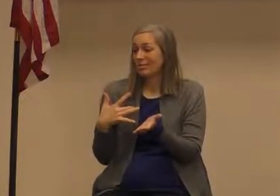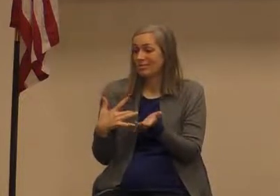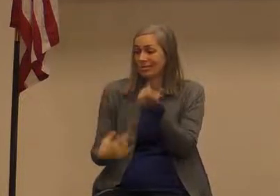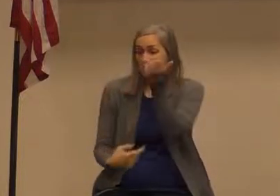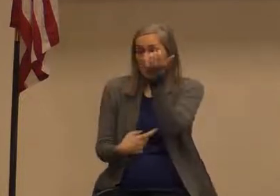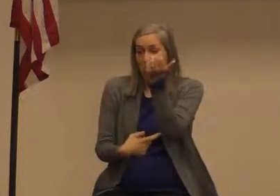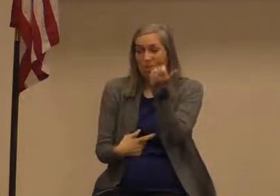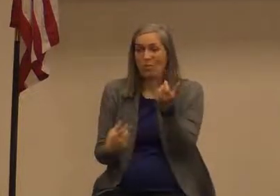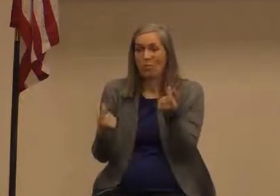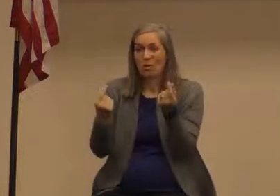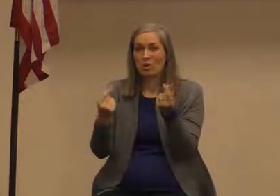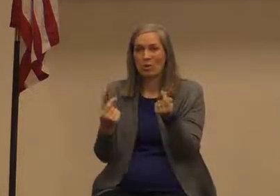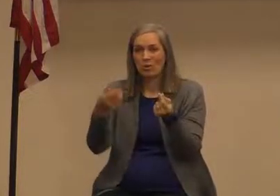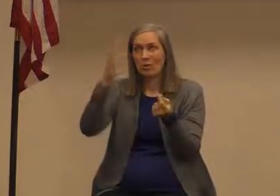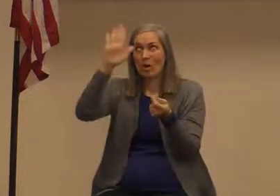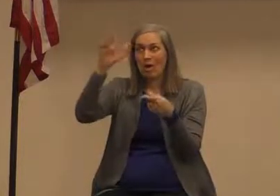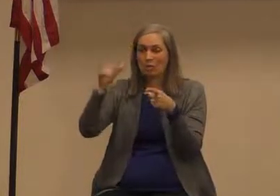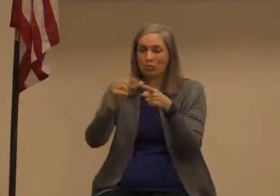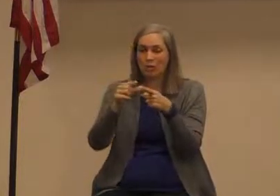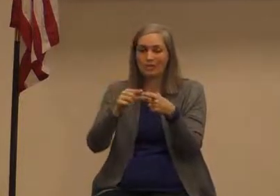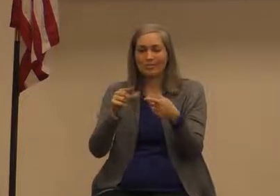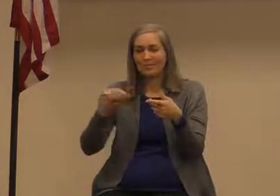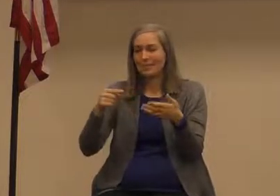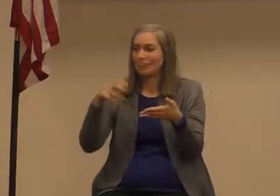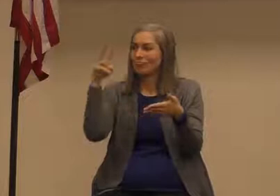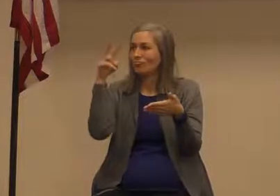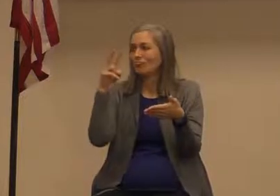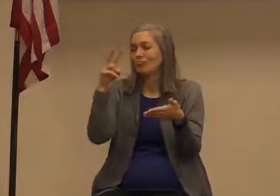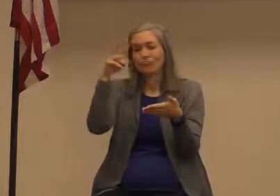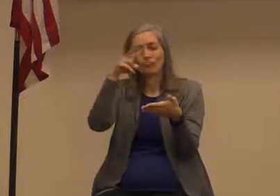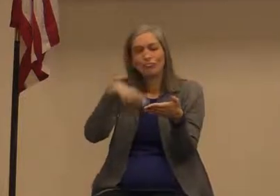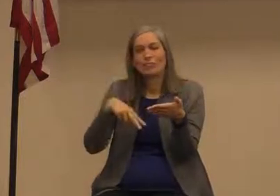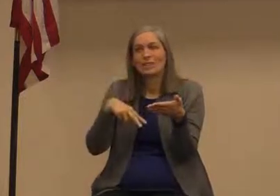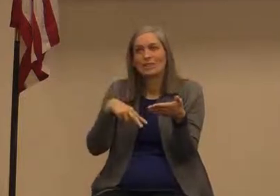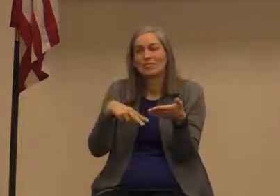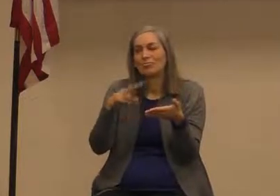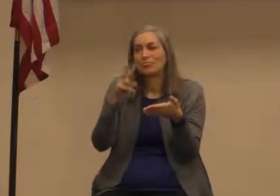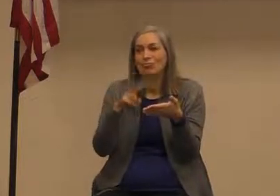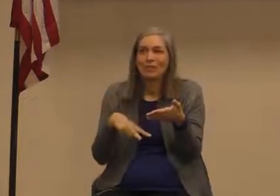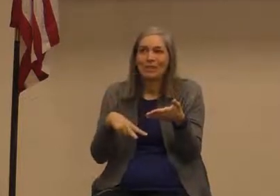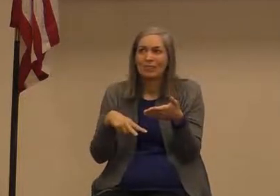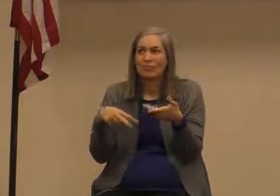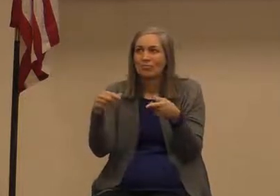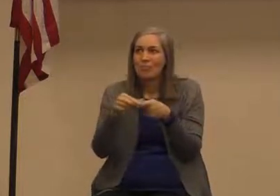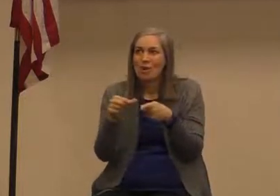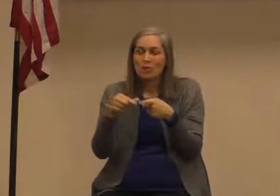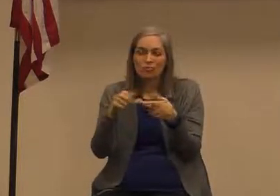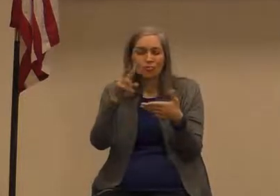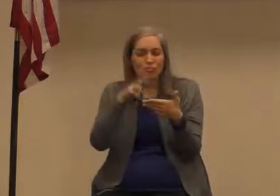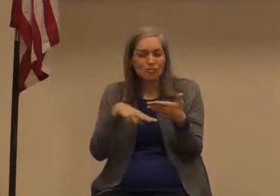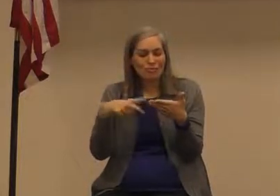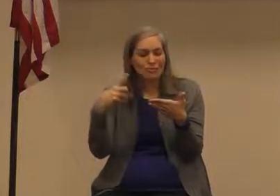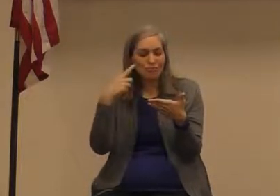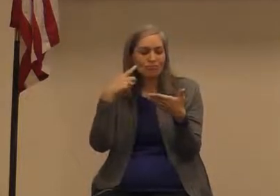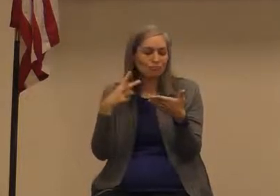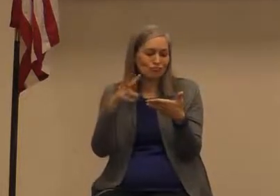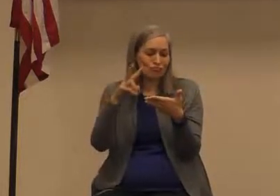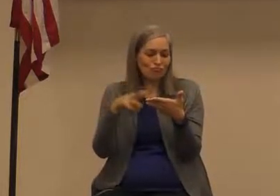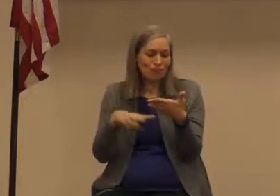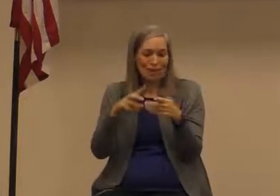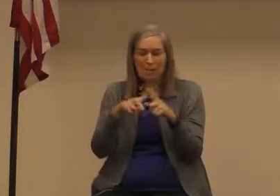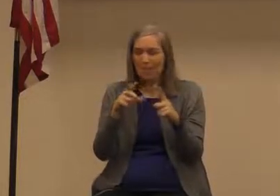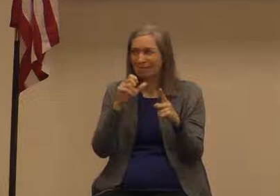of God read through what he's saying allowing really just picking up the sounds but not really yielding our hearts over to him